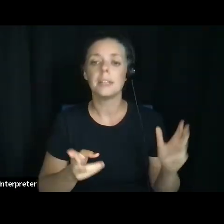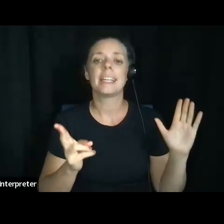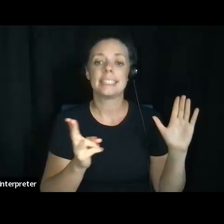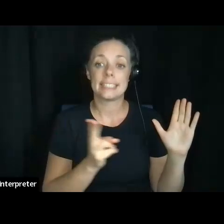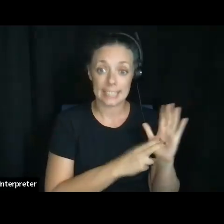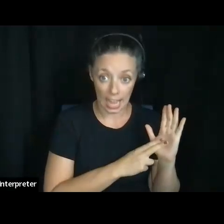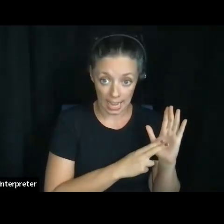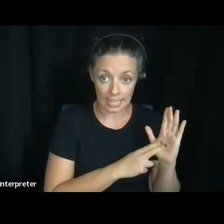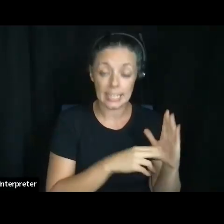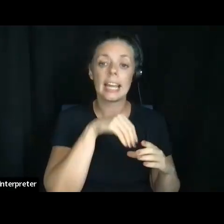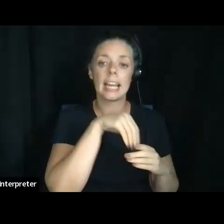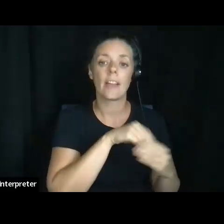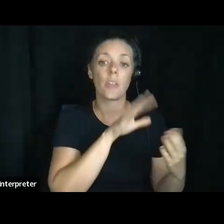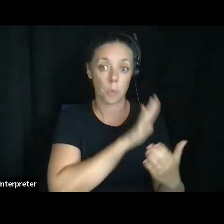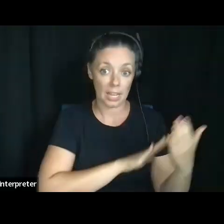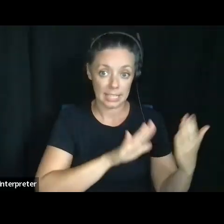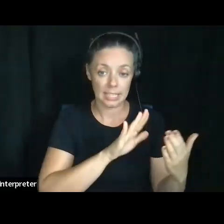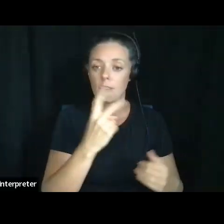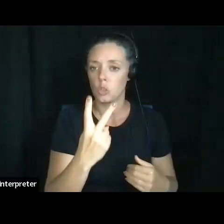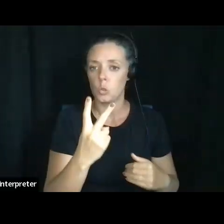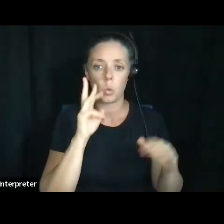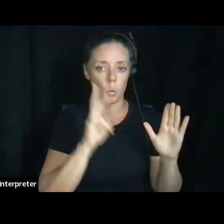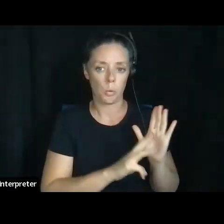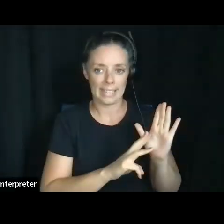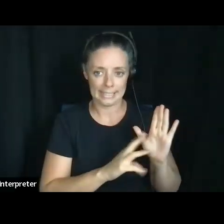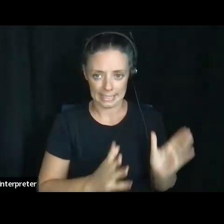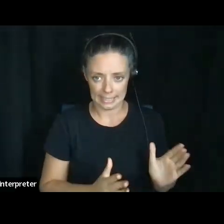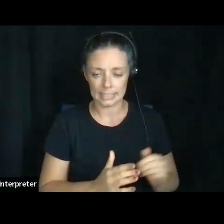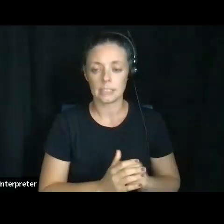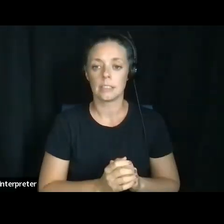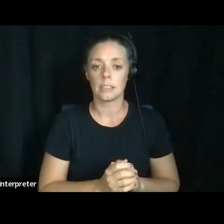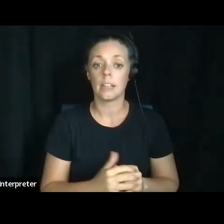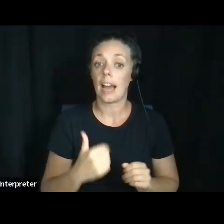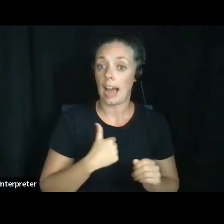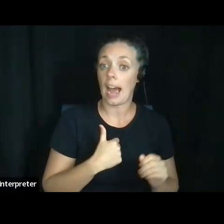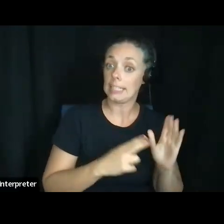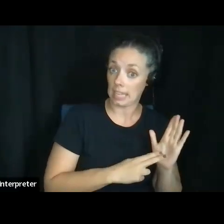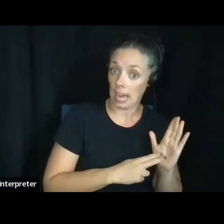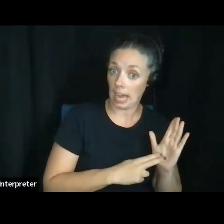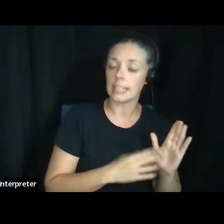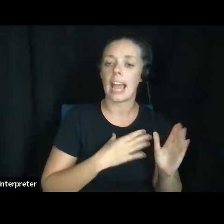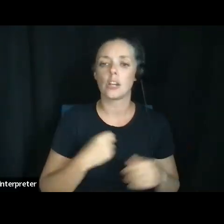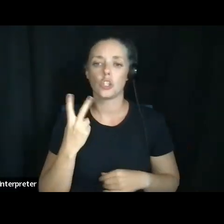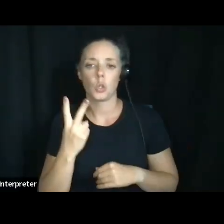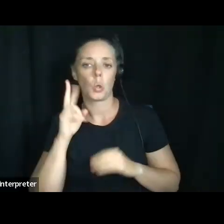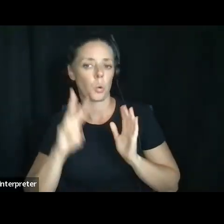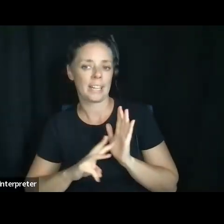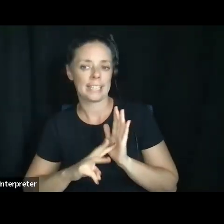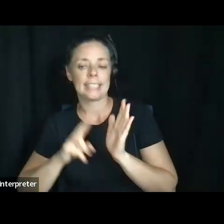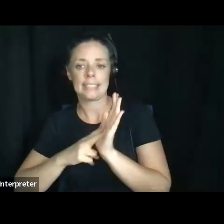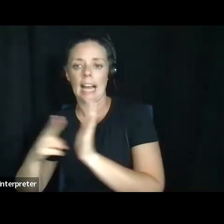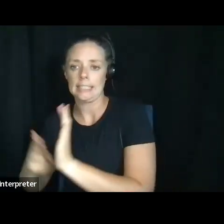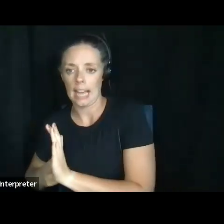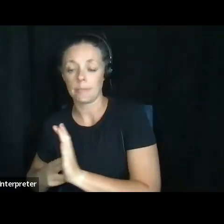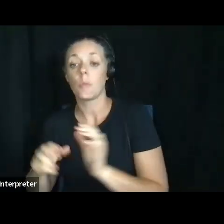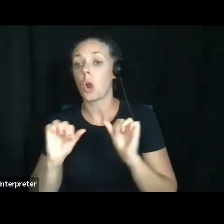in the presence of two witnesses and that I sign it and my two witnesses sign it. And we're all in the room at the same time.